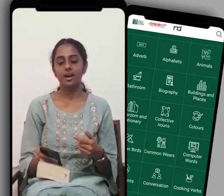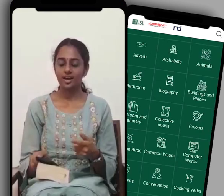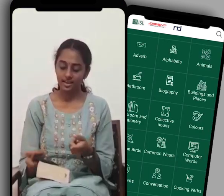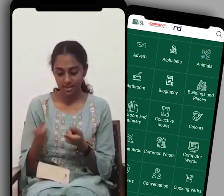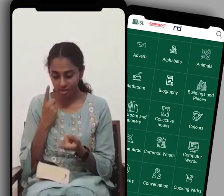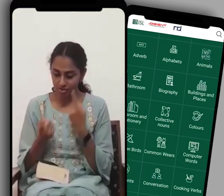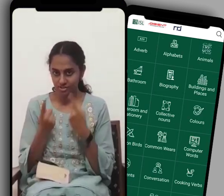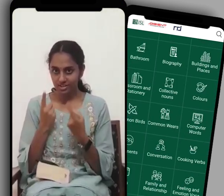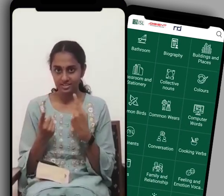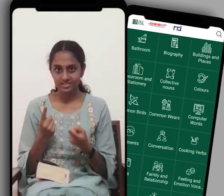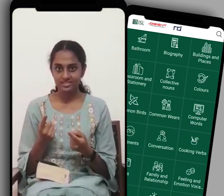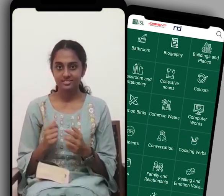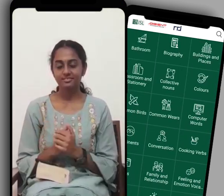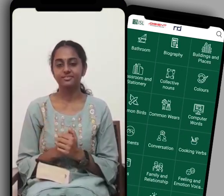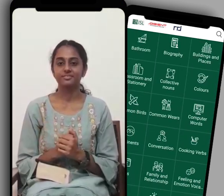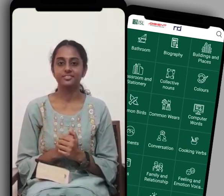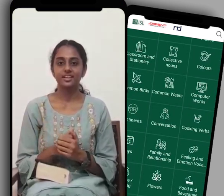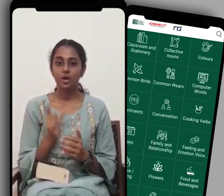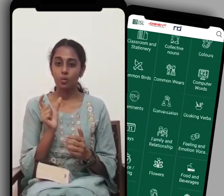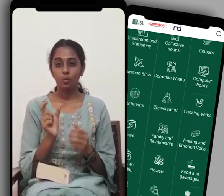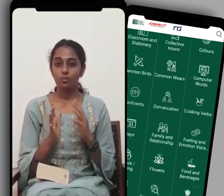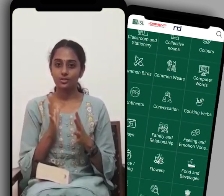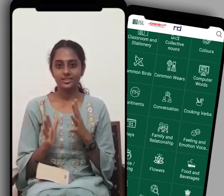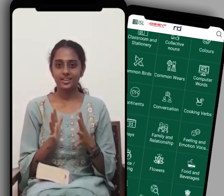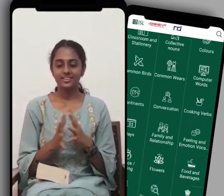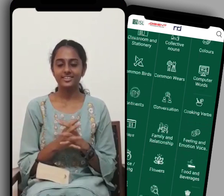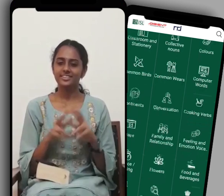to the DEF ISL app and I check the right sign